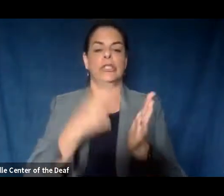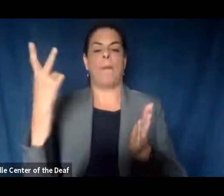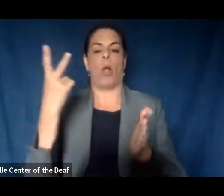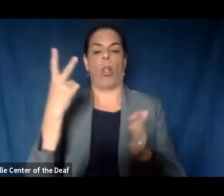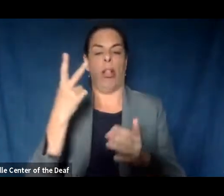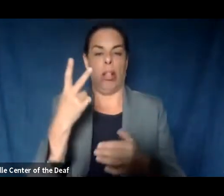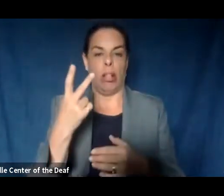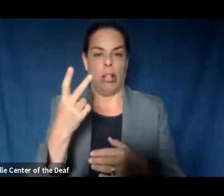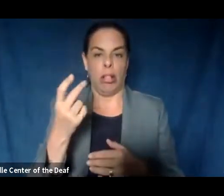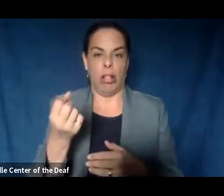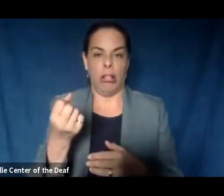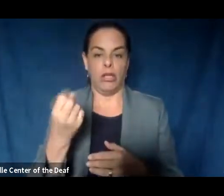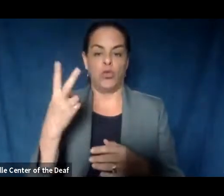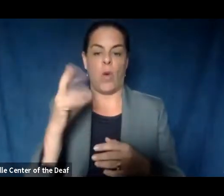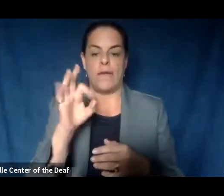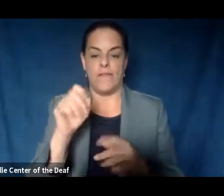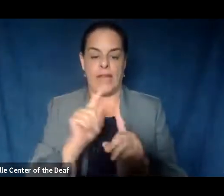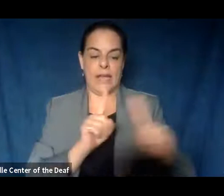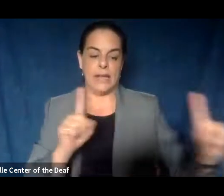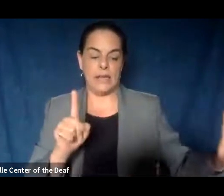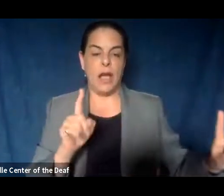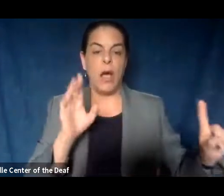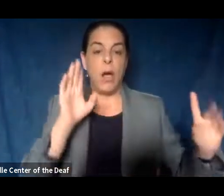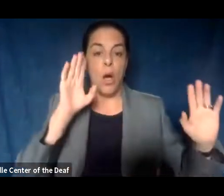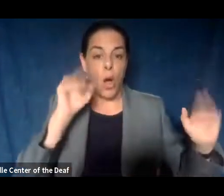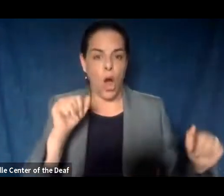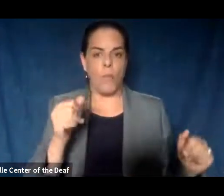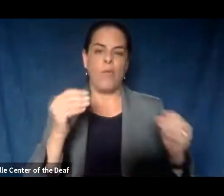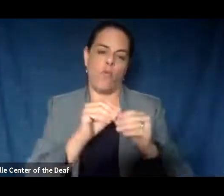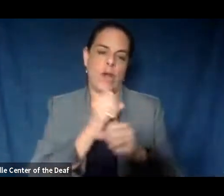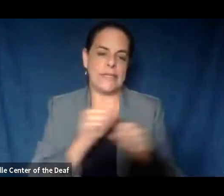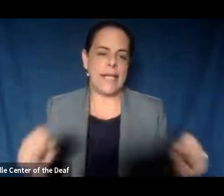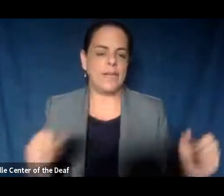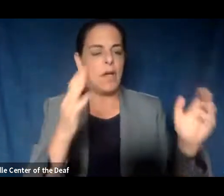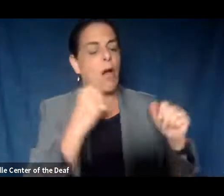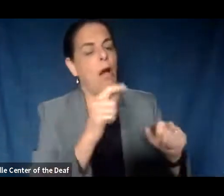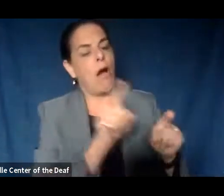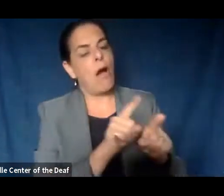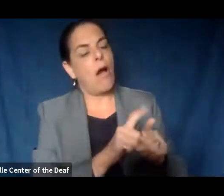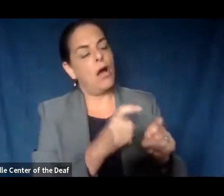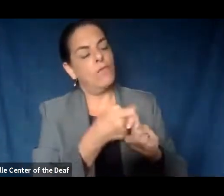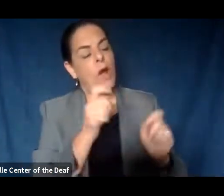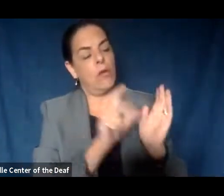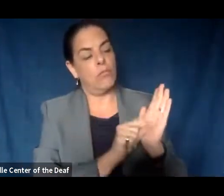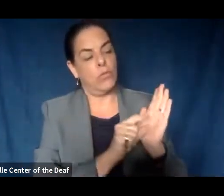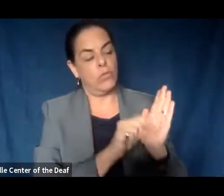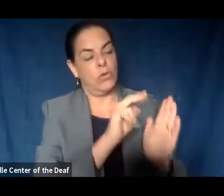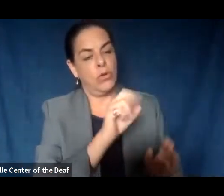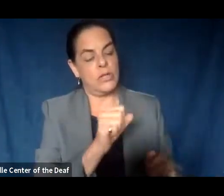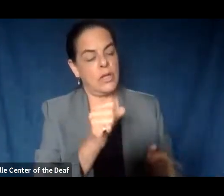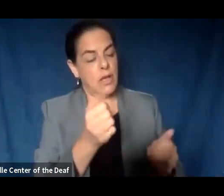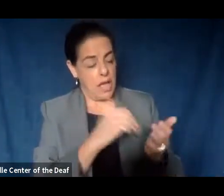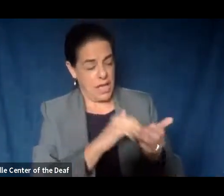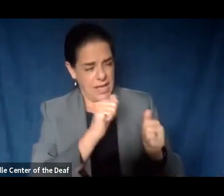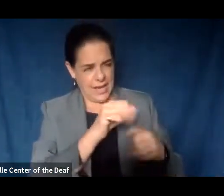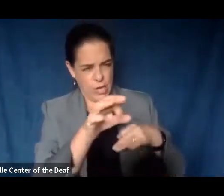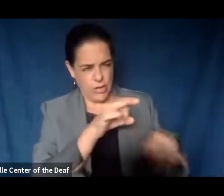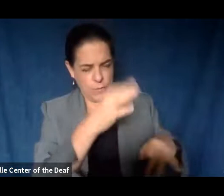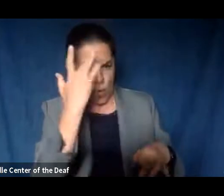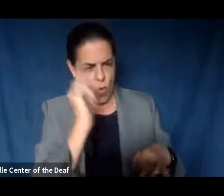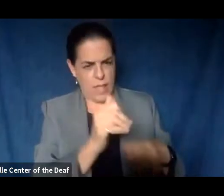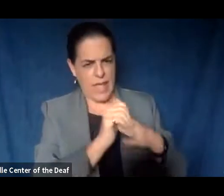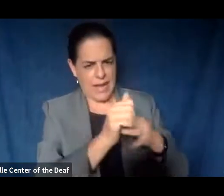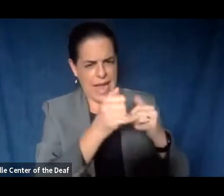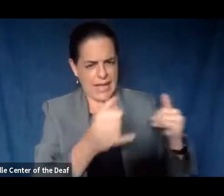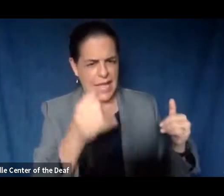hoping to increase safety. Also from Tyler with the Sentinel, separately, can you explain why this guideline applies to